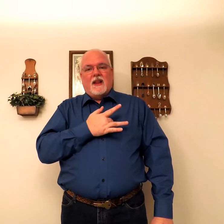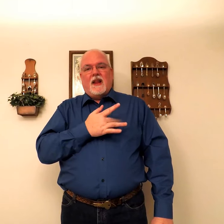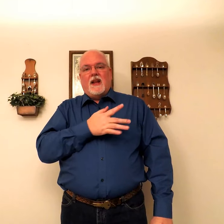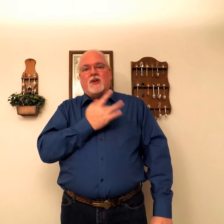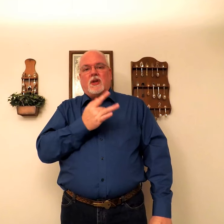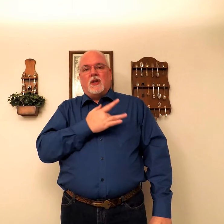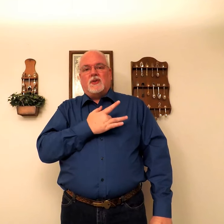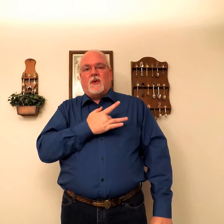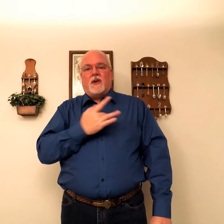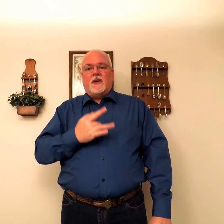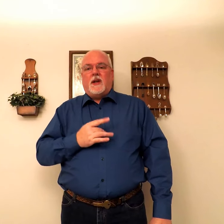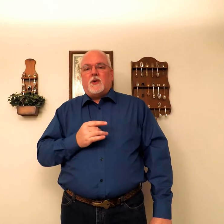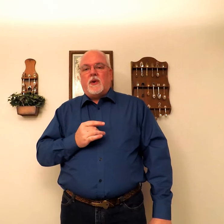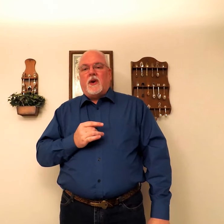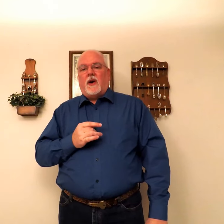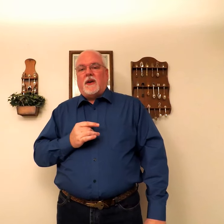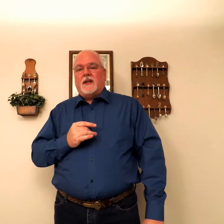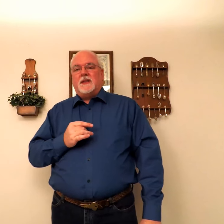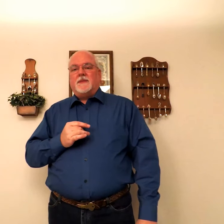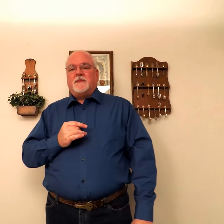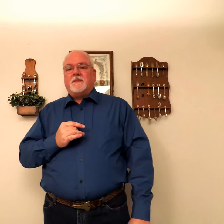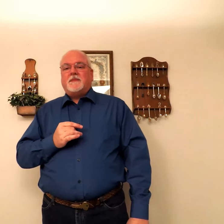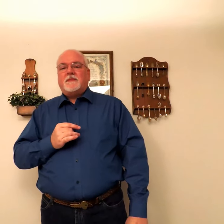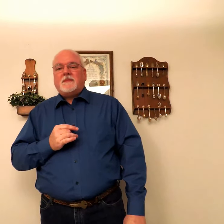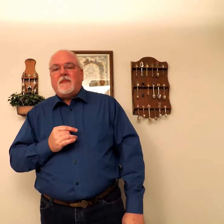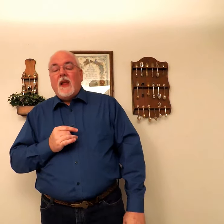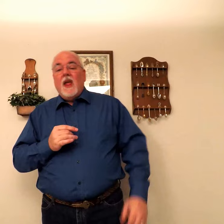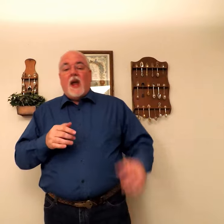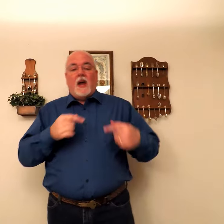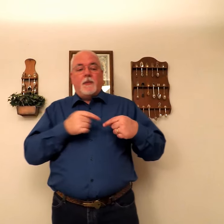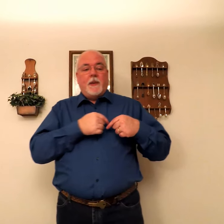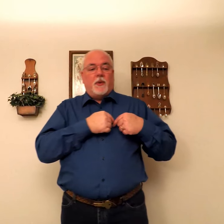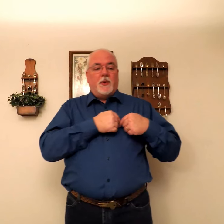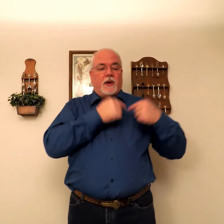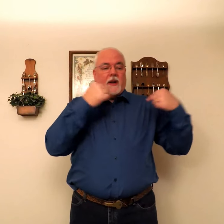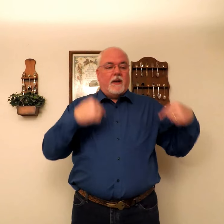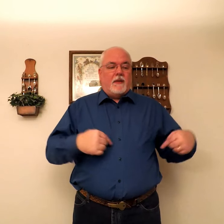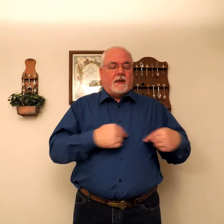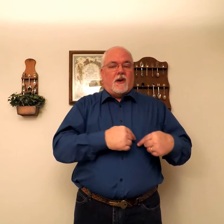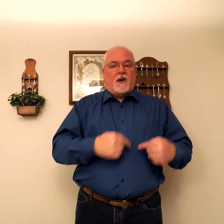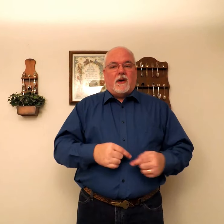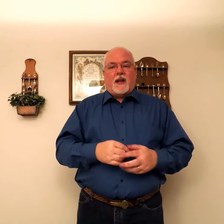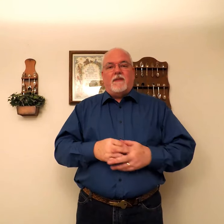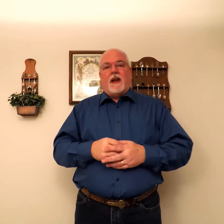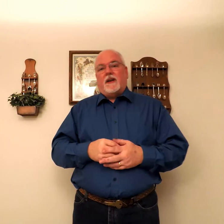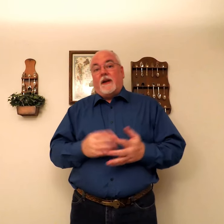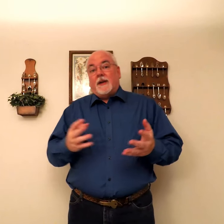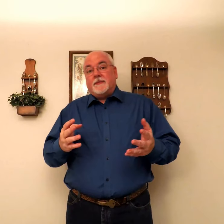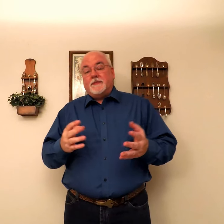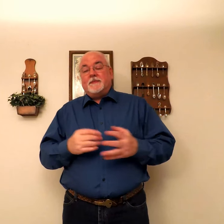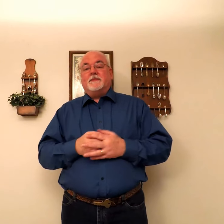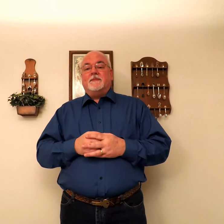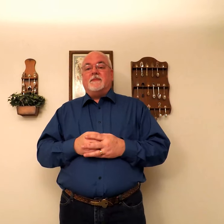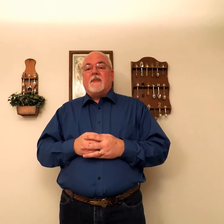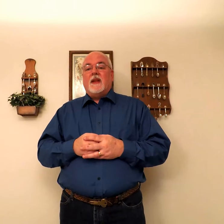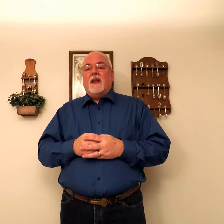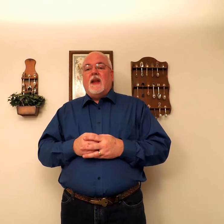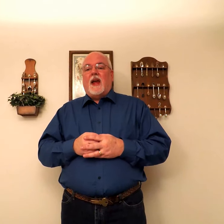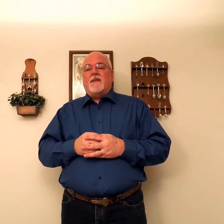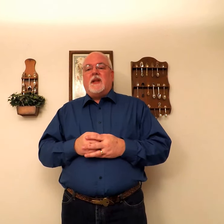It's a little circle and touch where your heart is. Other people do it in the heart like a valentine. I've